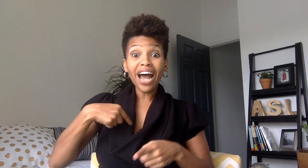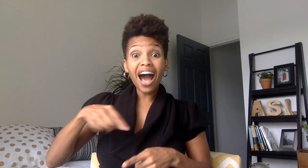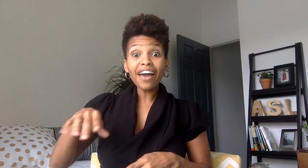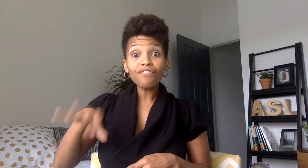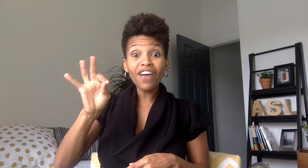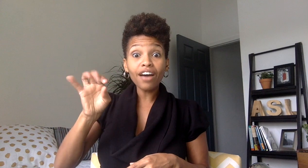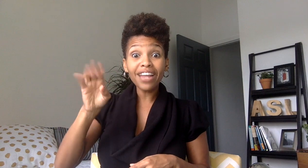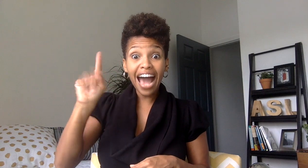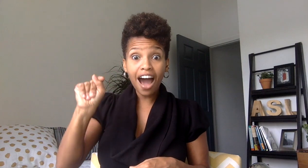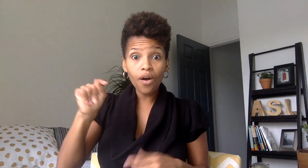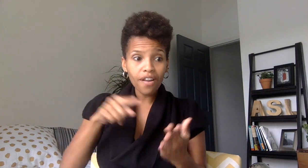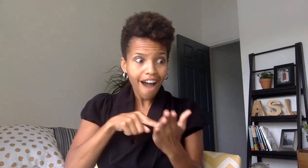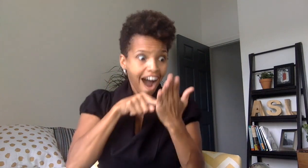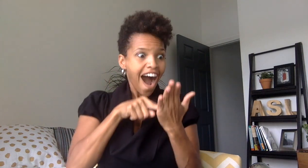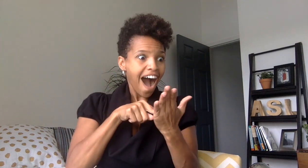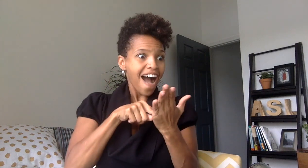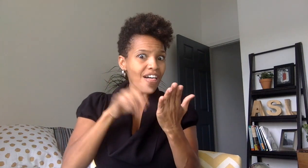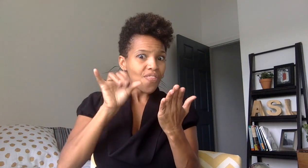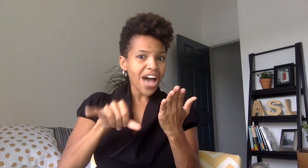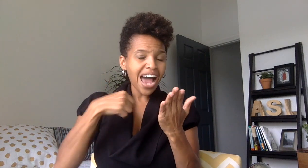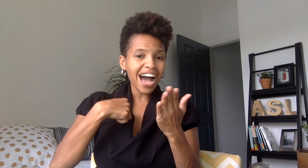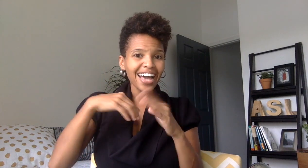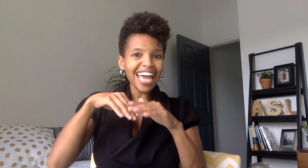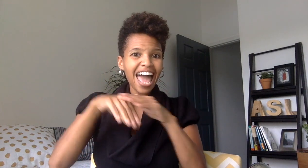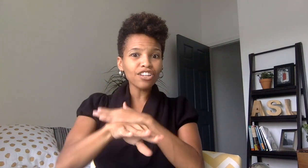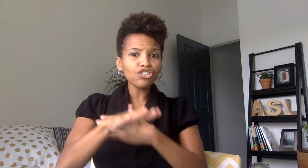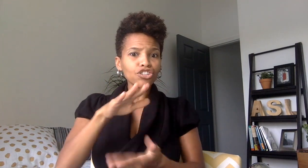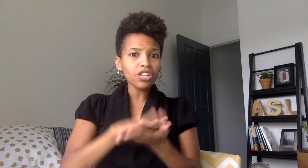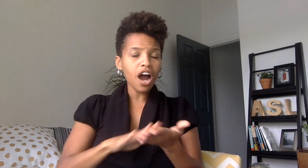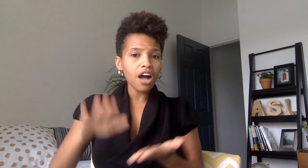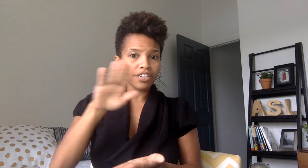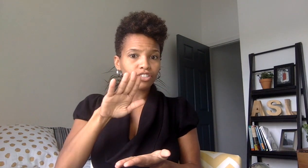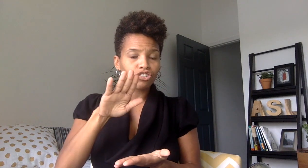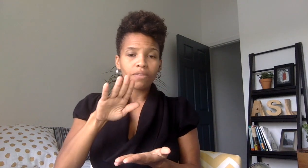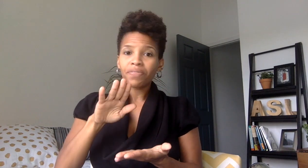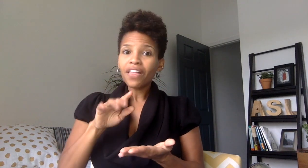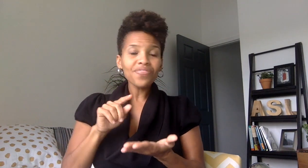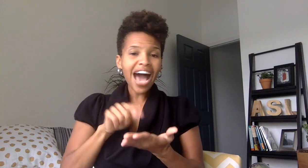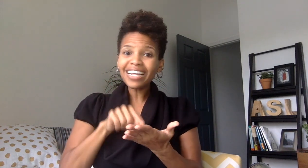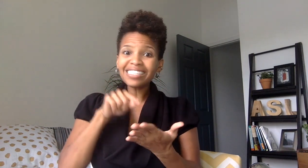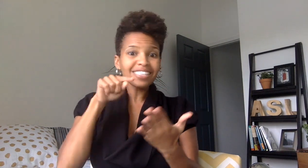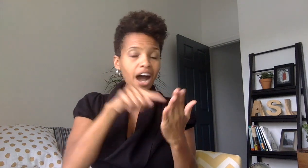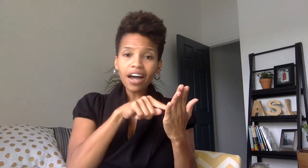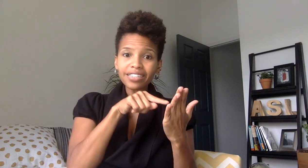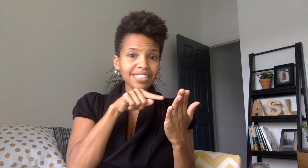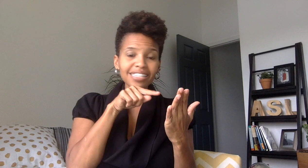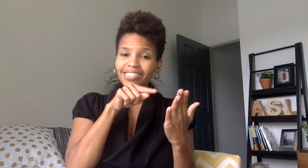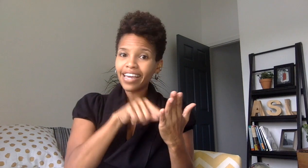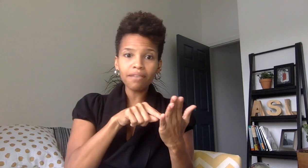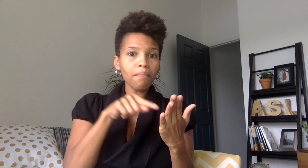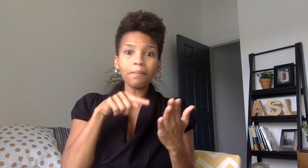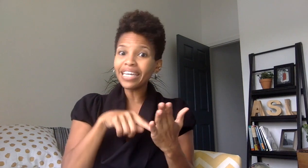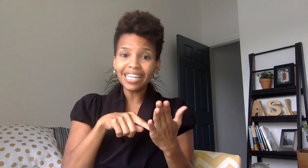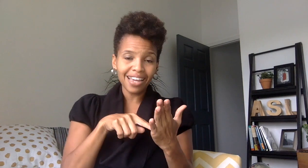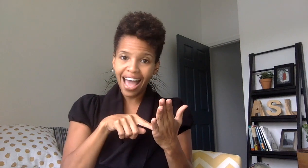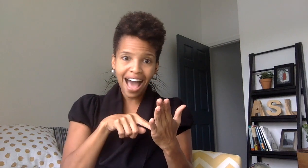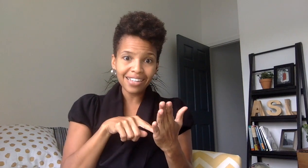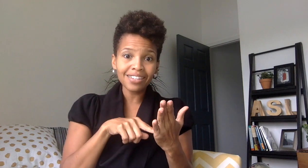i found out that i enter college that is not the same meaning as